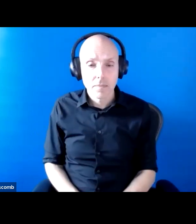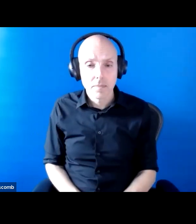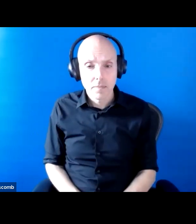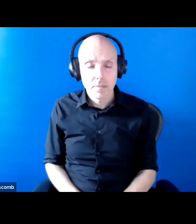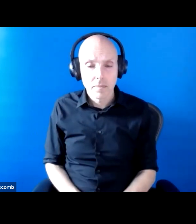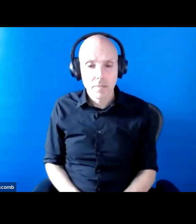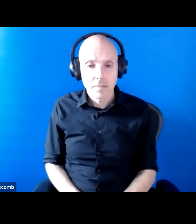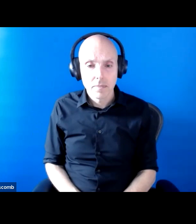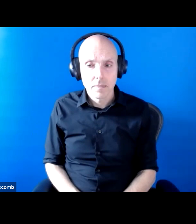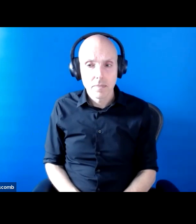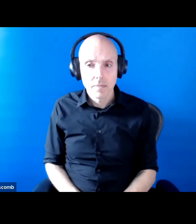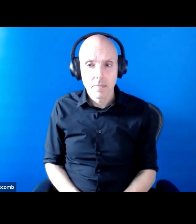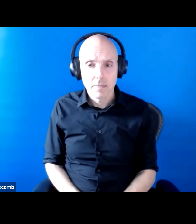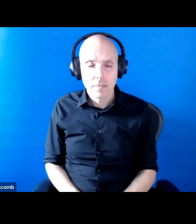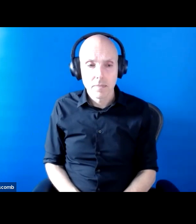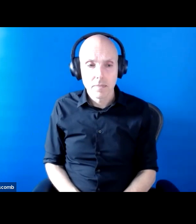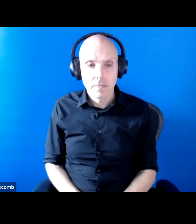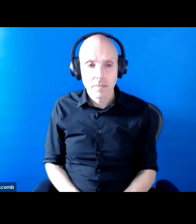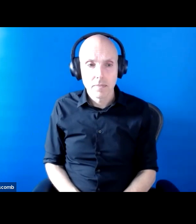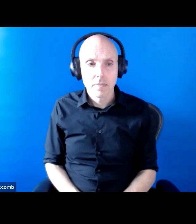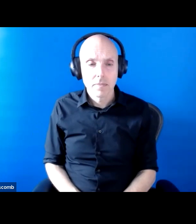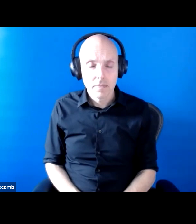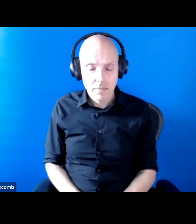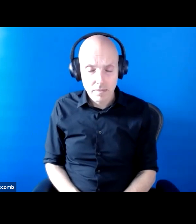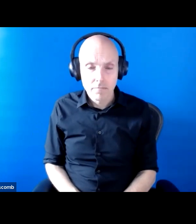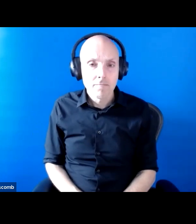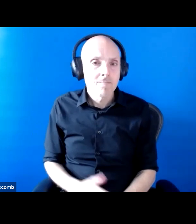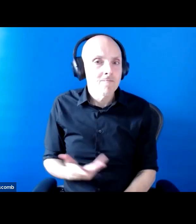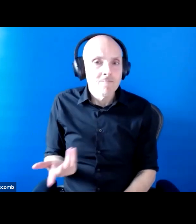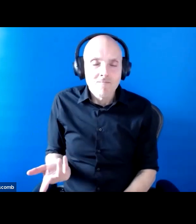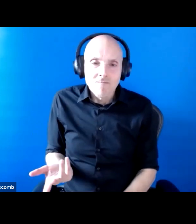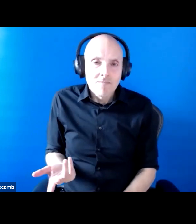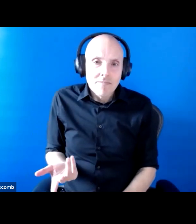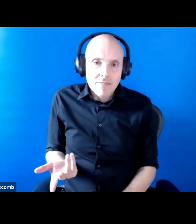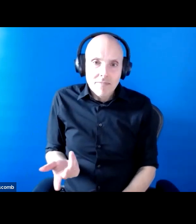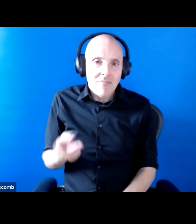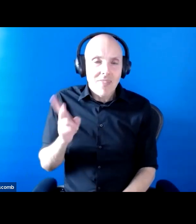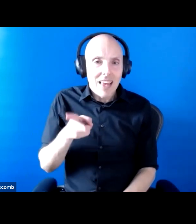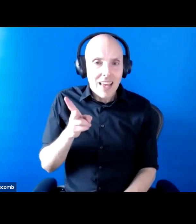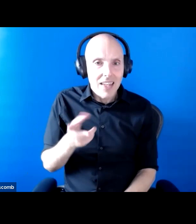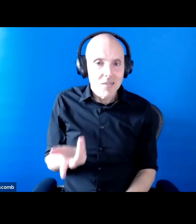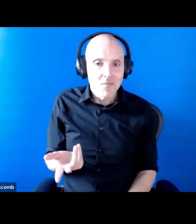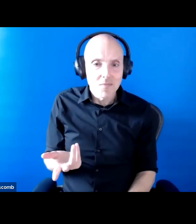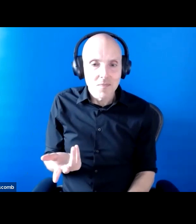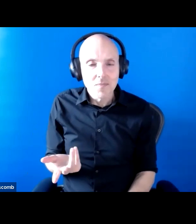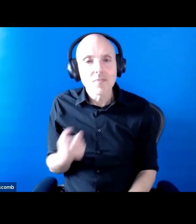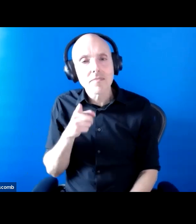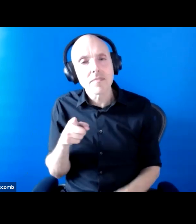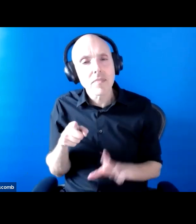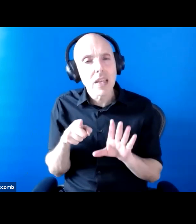And again, it just feels at that time when actually young children who had special